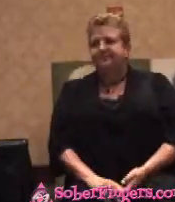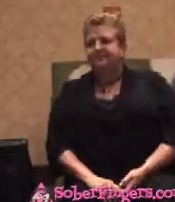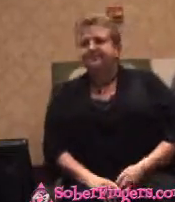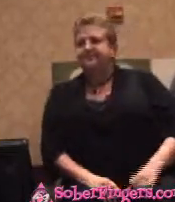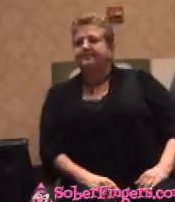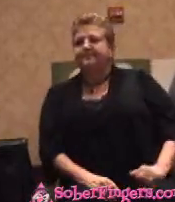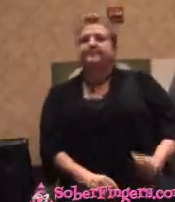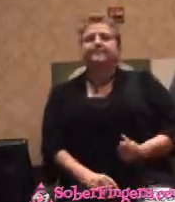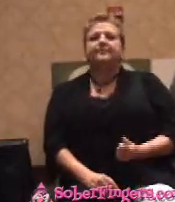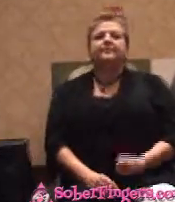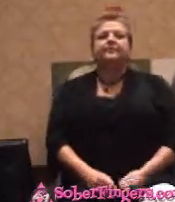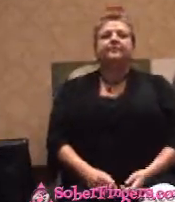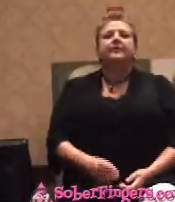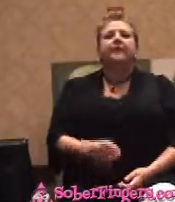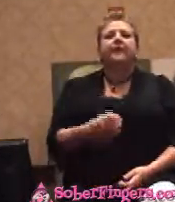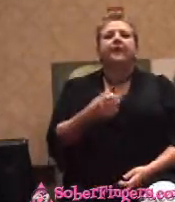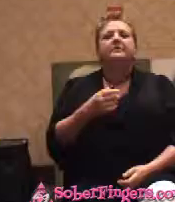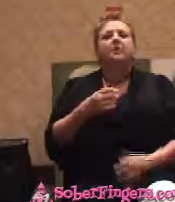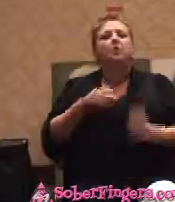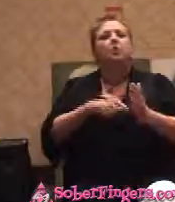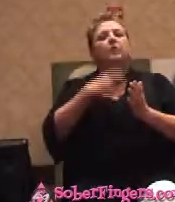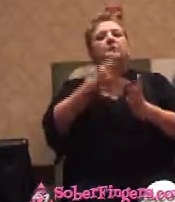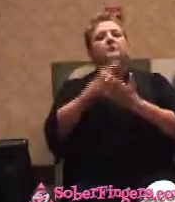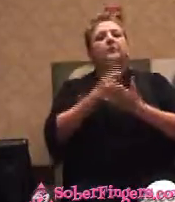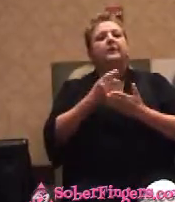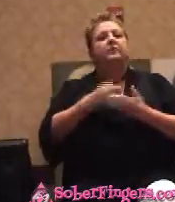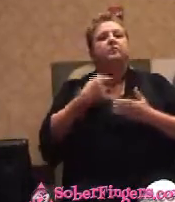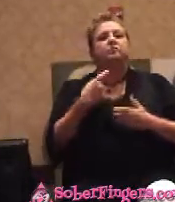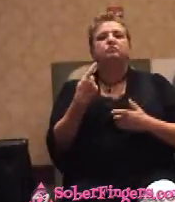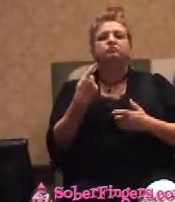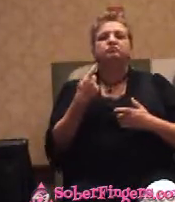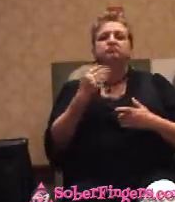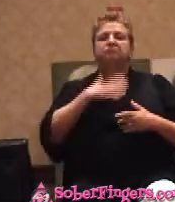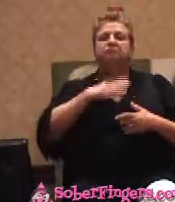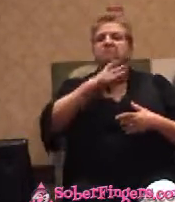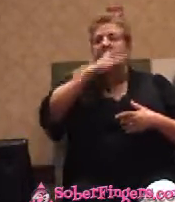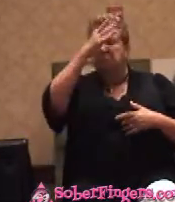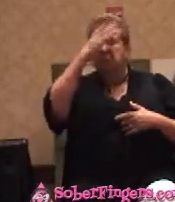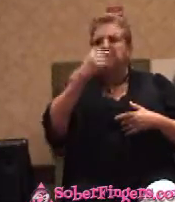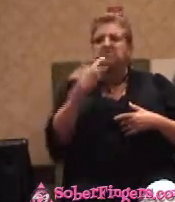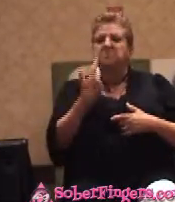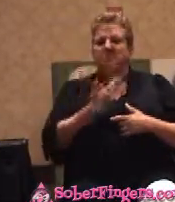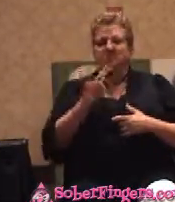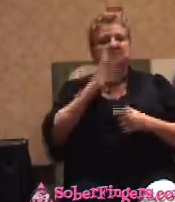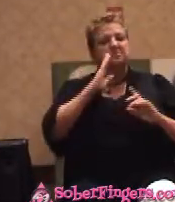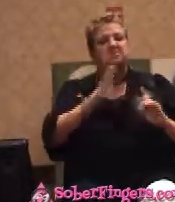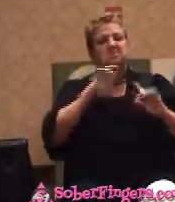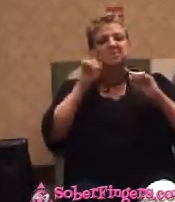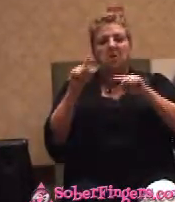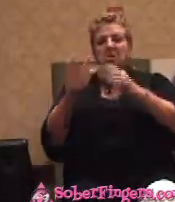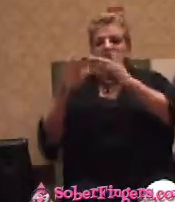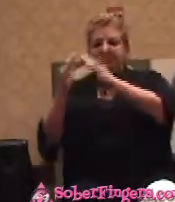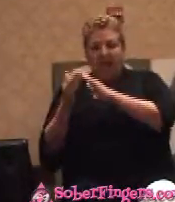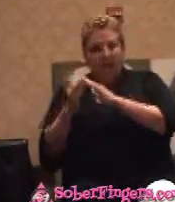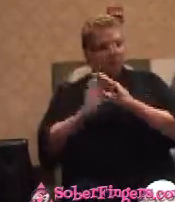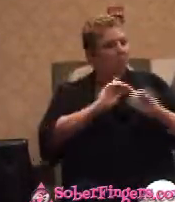And I go to town once a week with my folks and I saw town kids, that's what I called them, town kids, driving